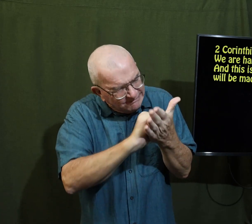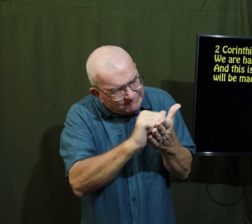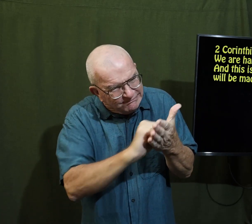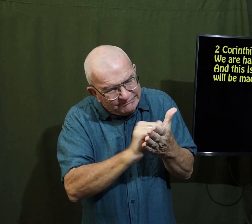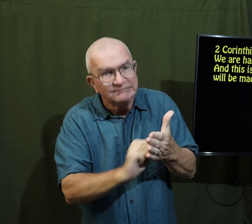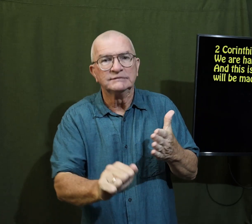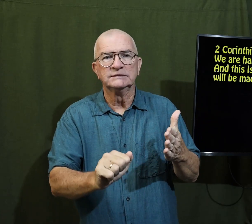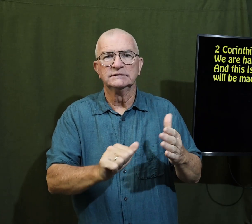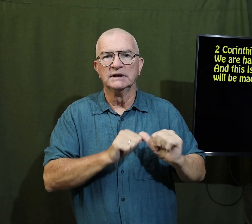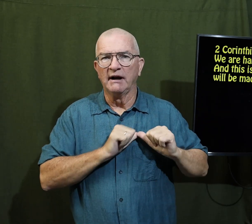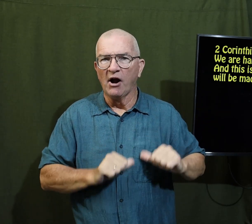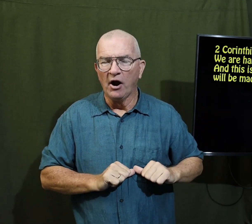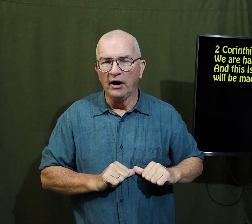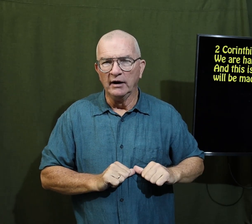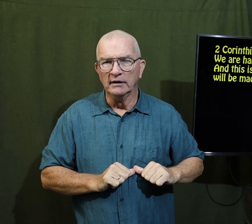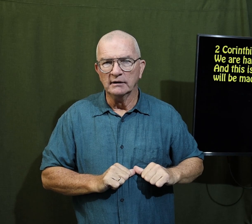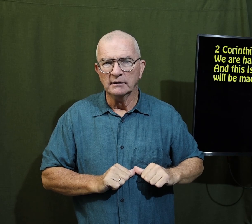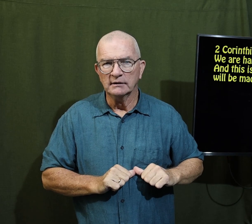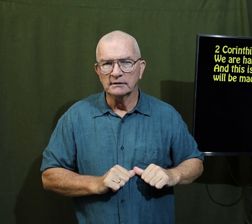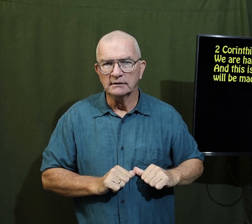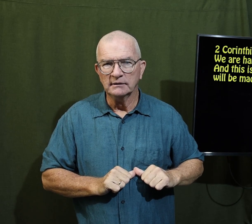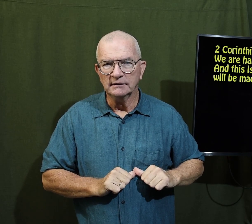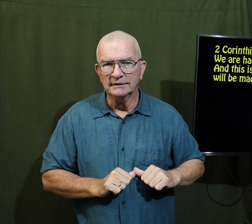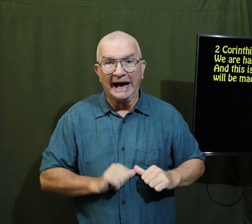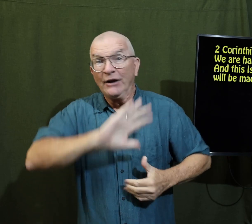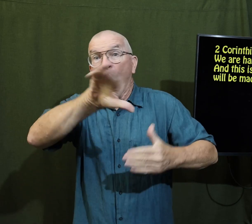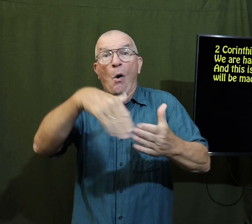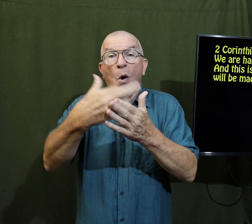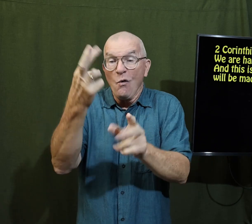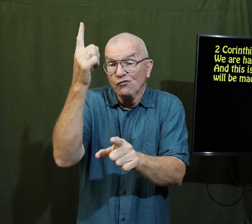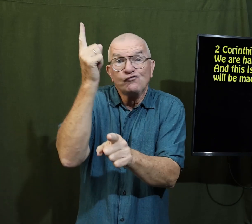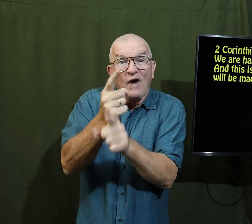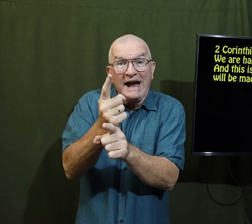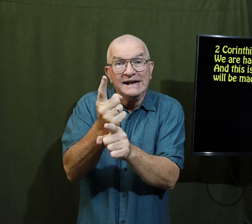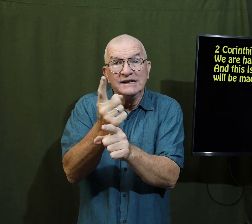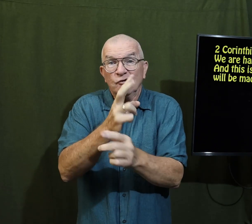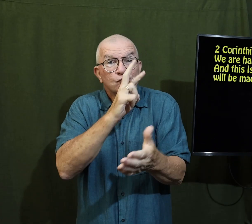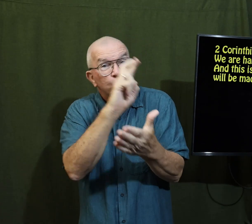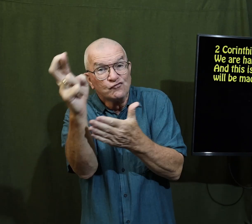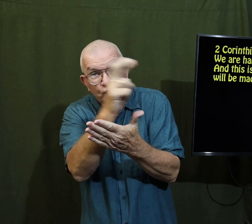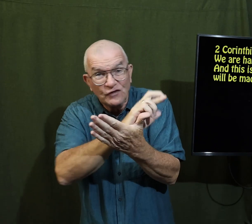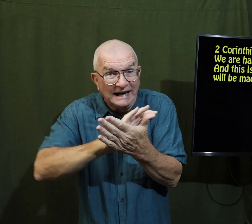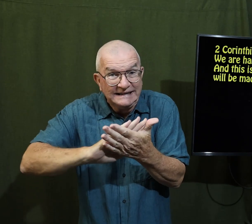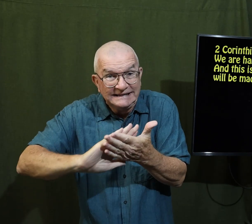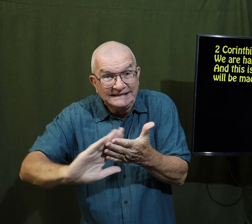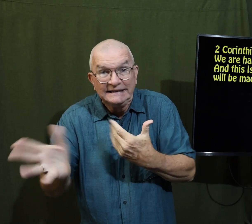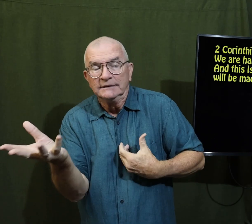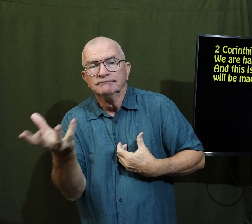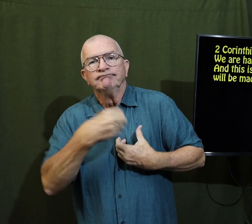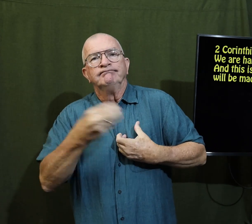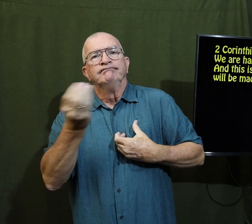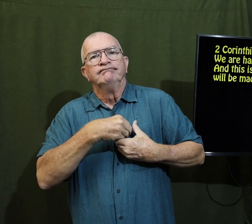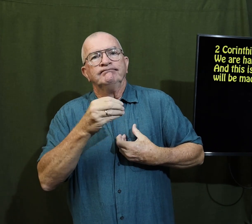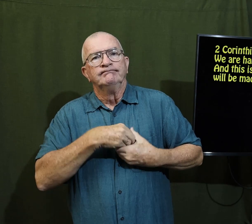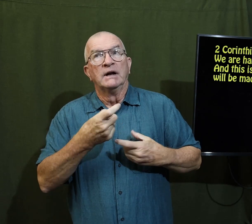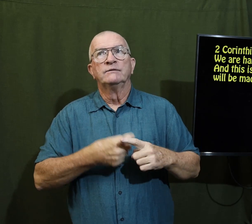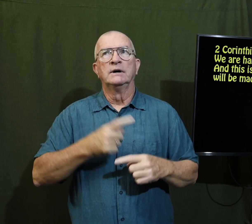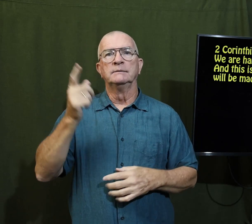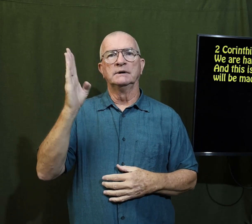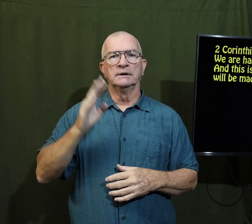all wrong being removed from our hearts all right all righteousness being put